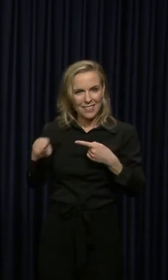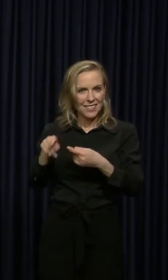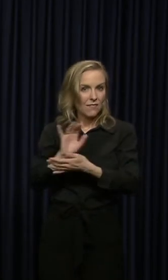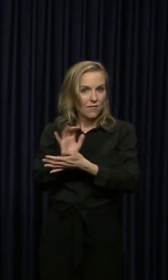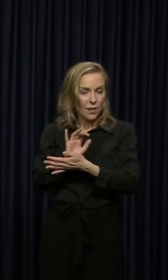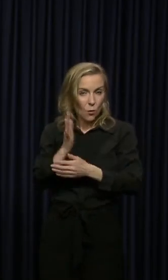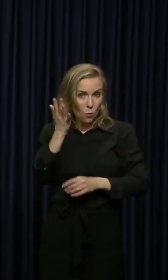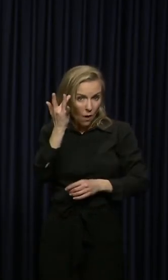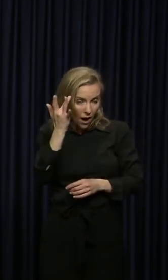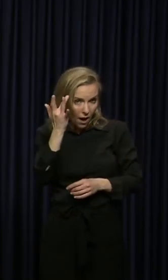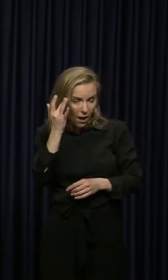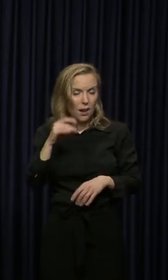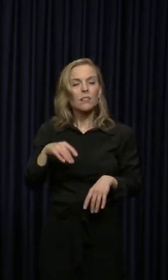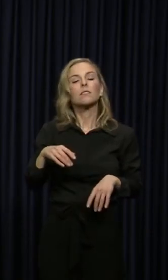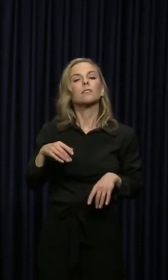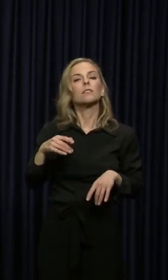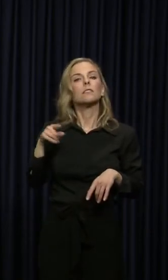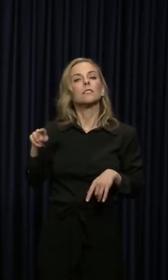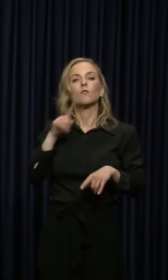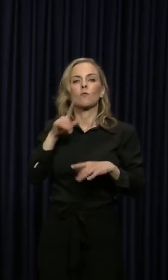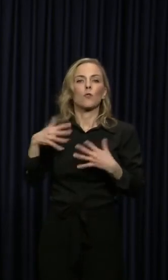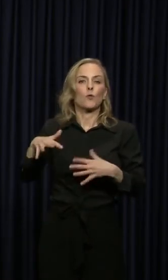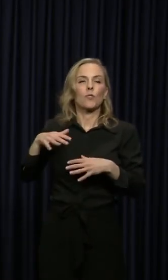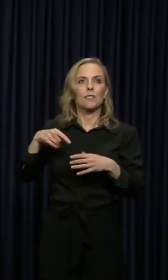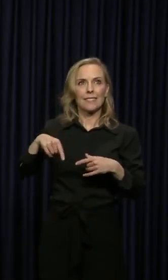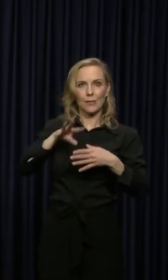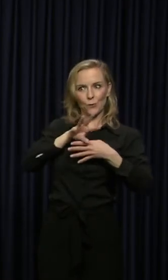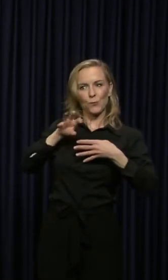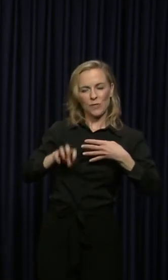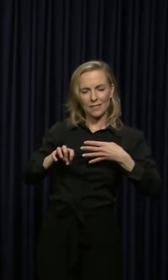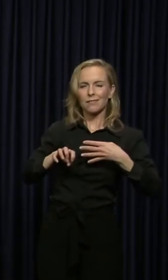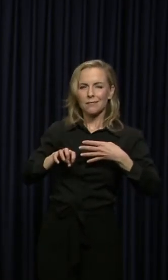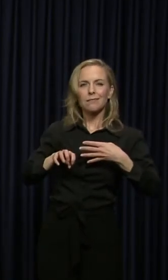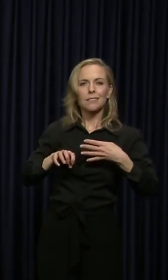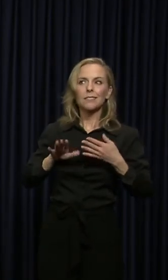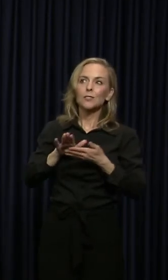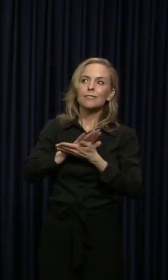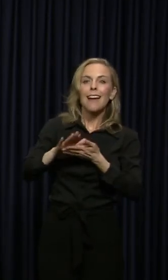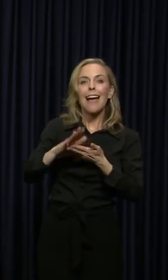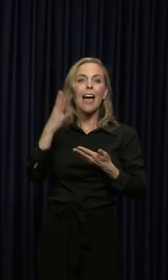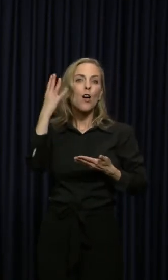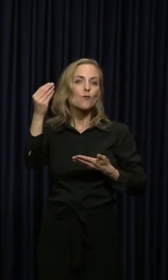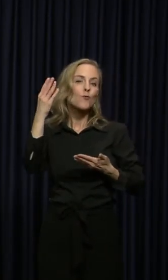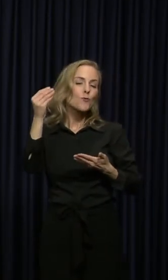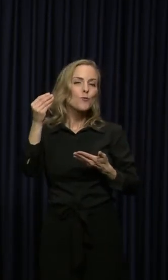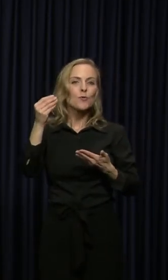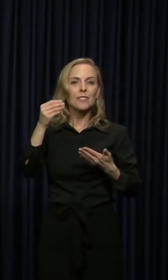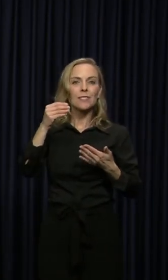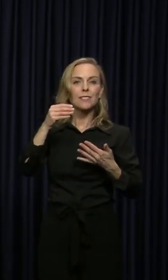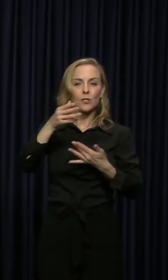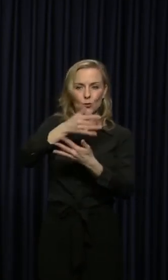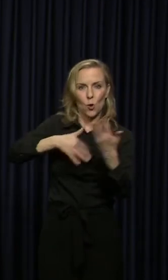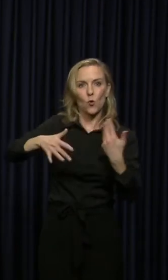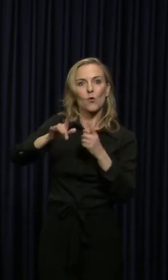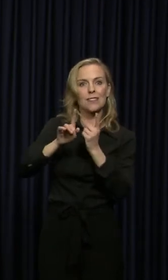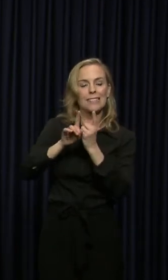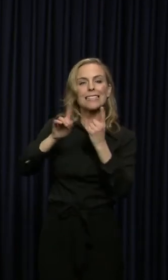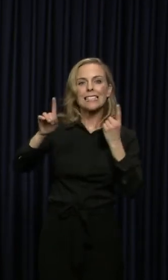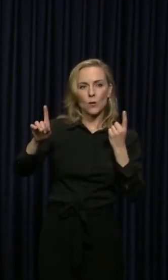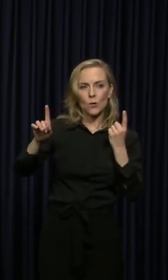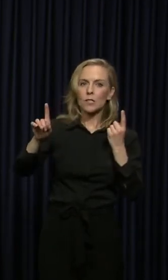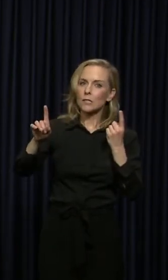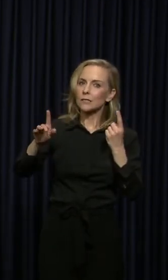because we talked about how especially with this being the weekend and it being so nice that social distancing was going to be